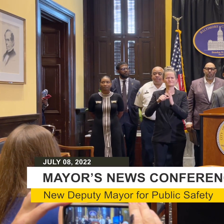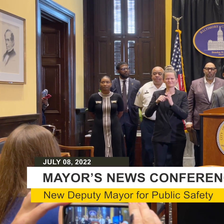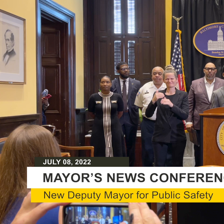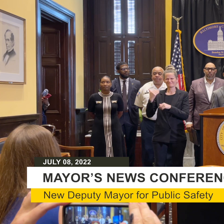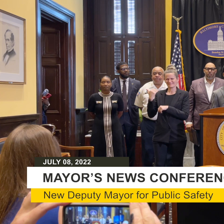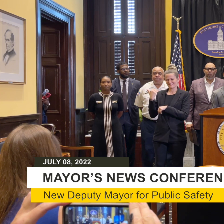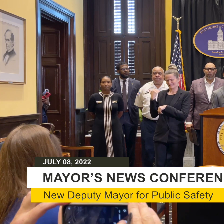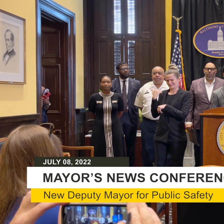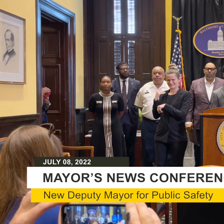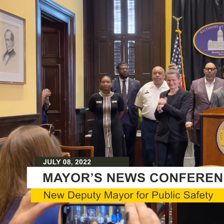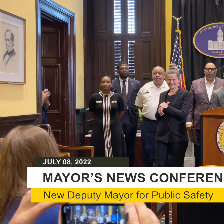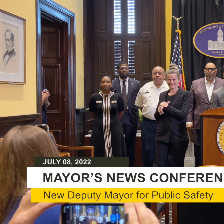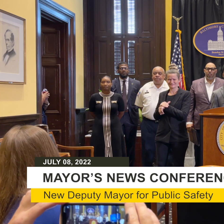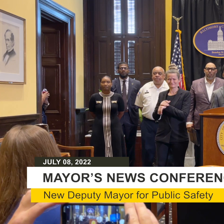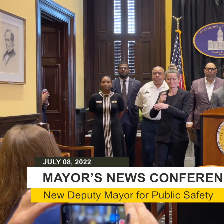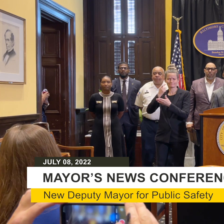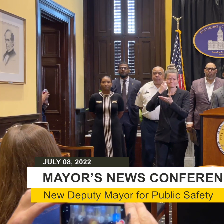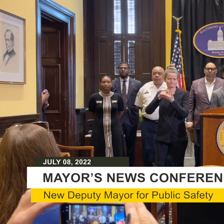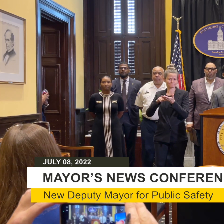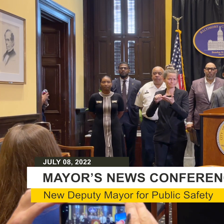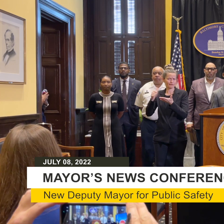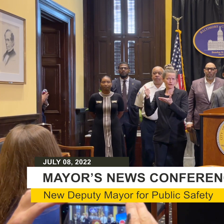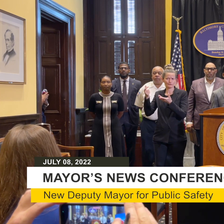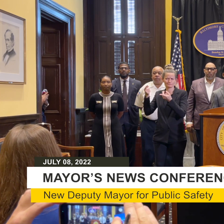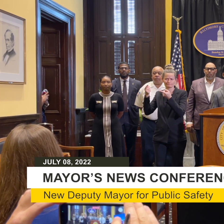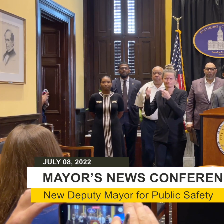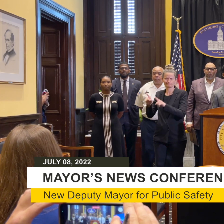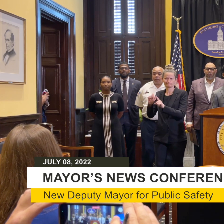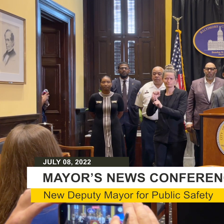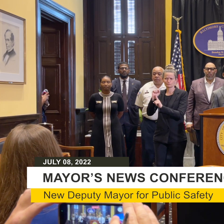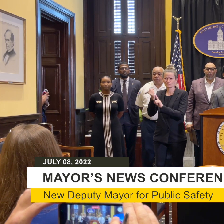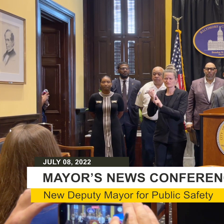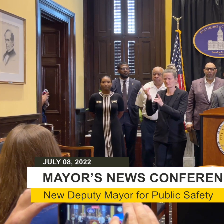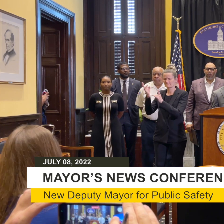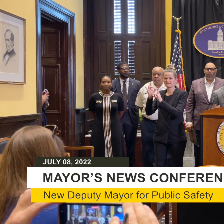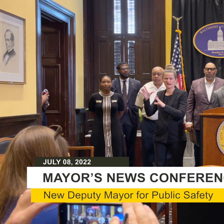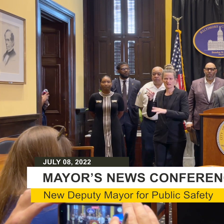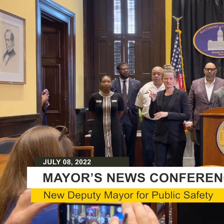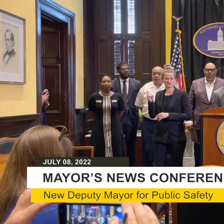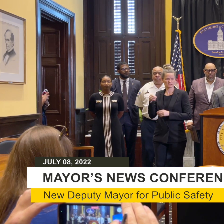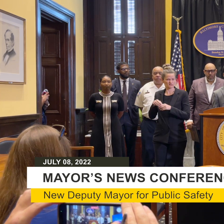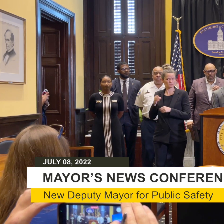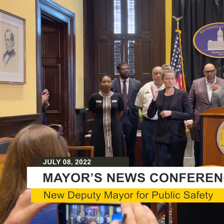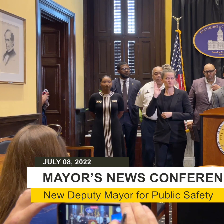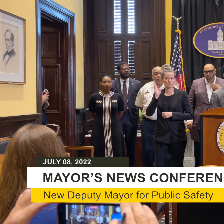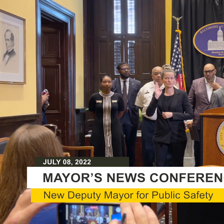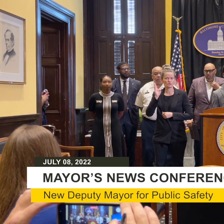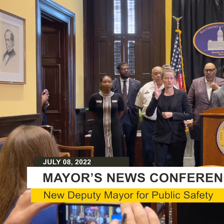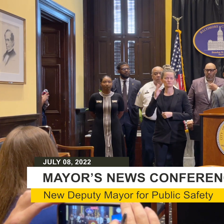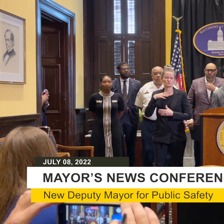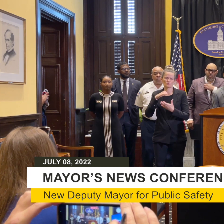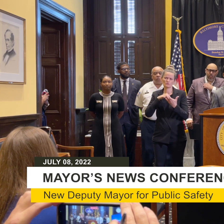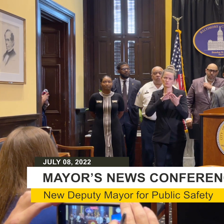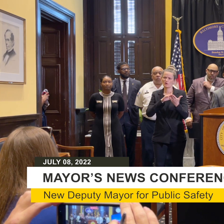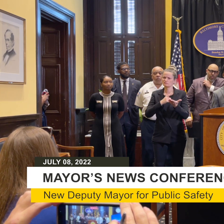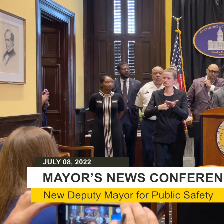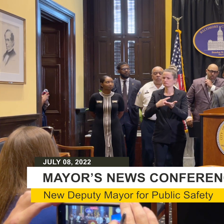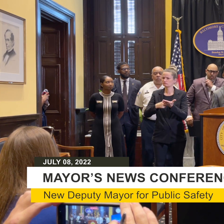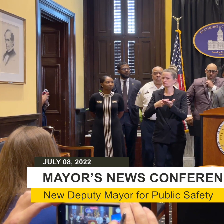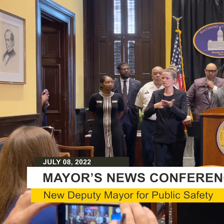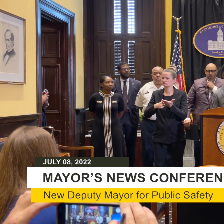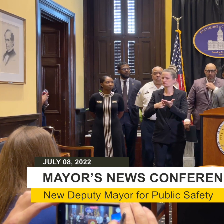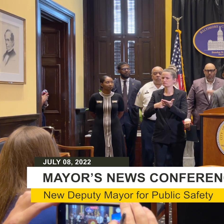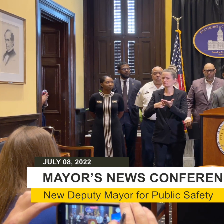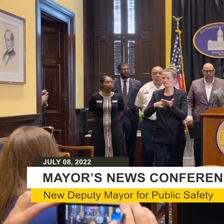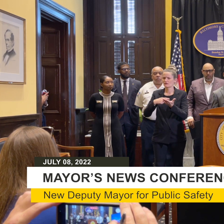had another tragic incident of violence in Baltimore, and we're going to address that, as we know, with you